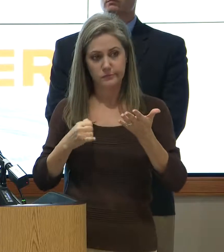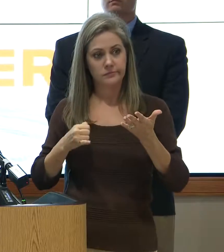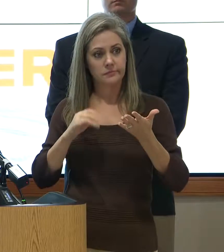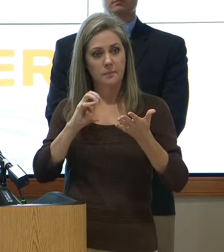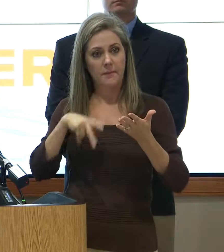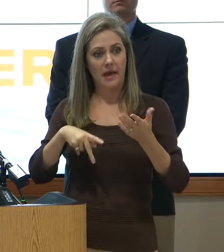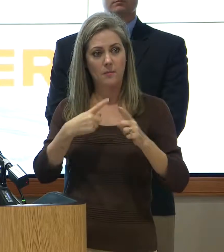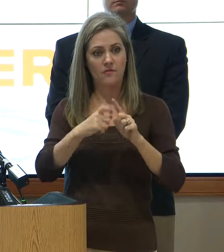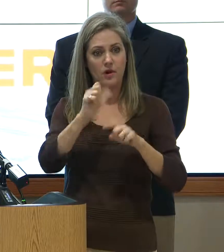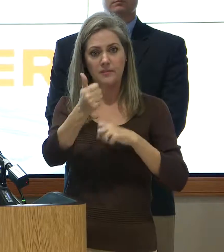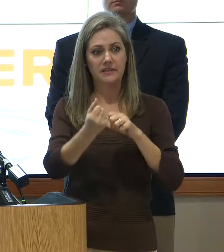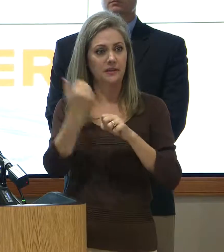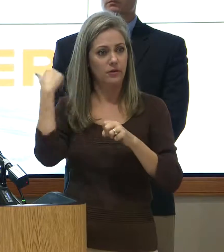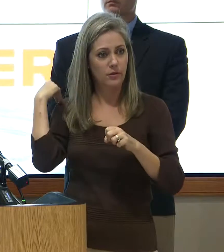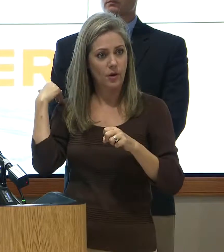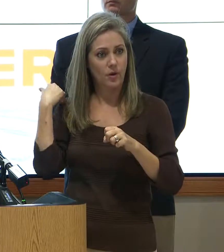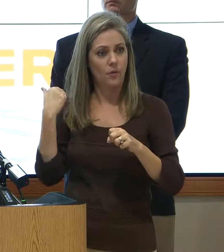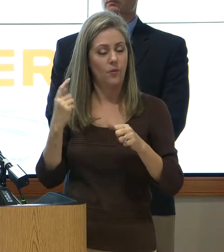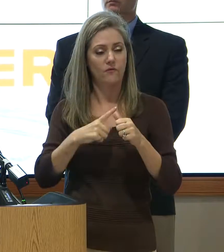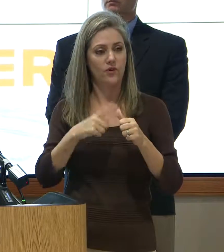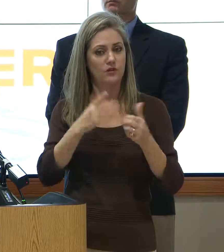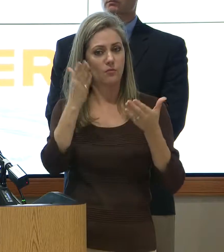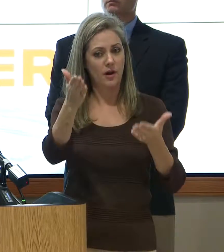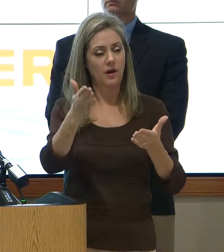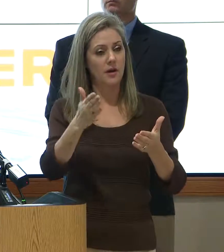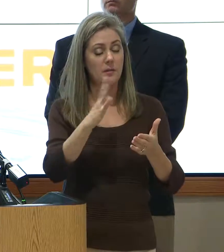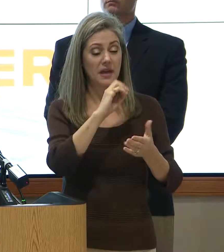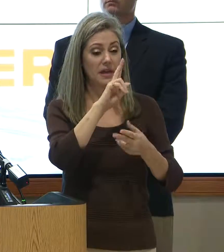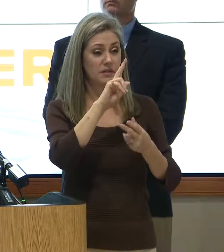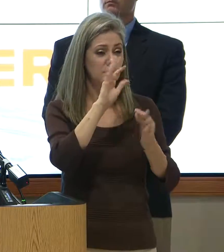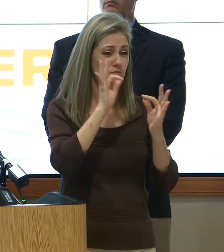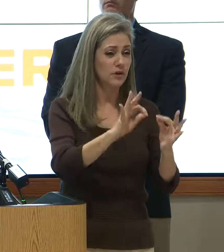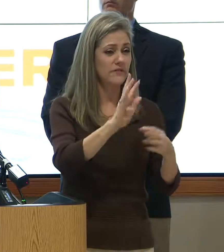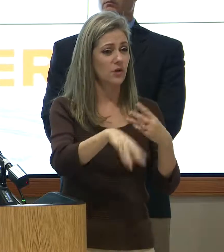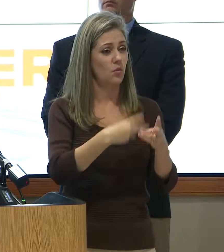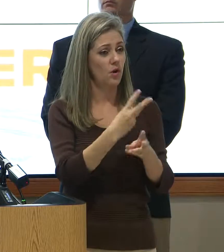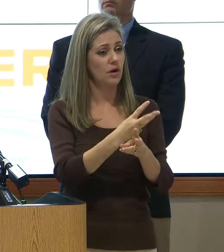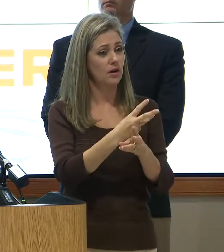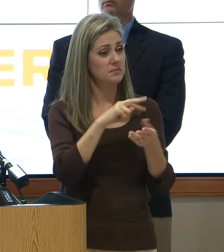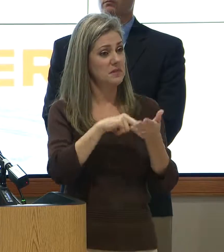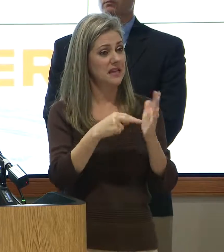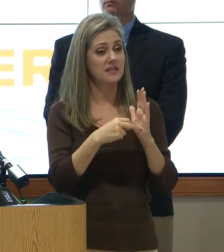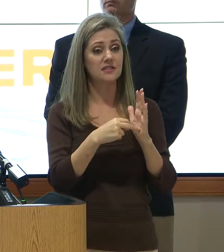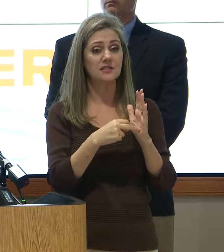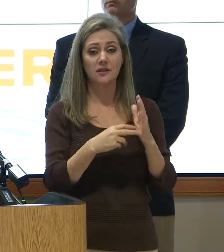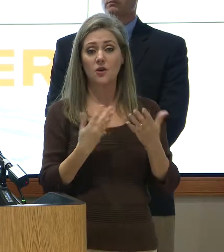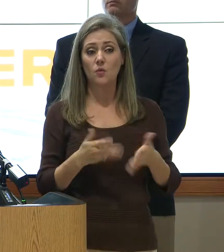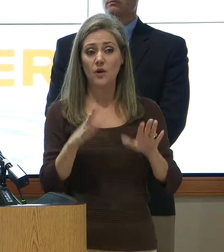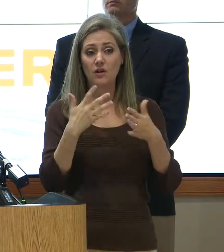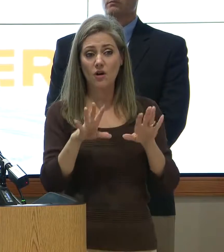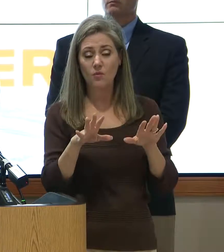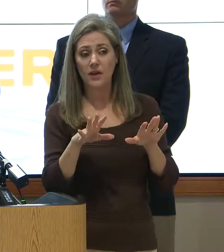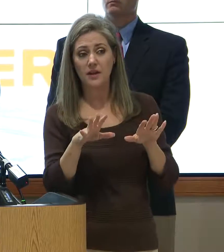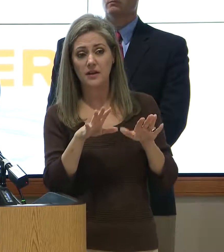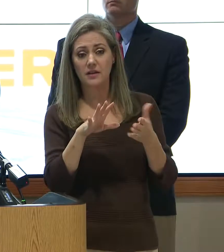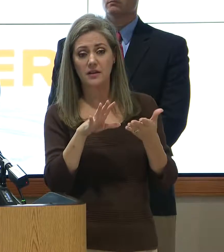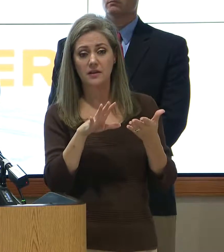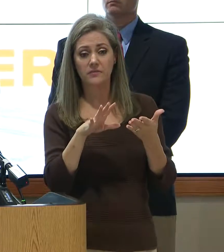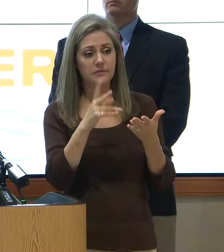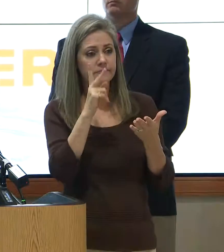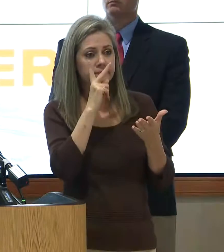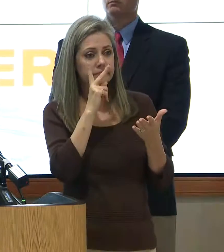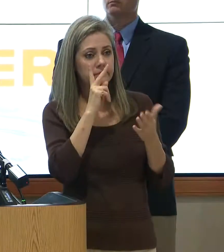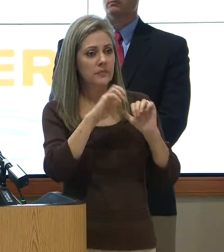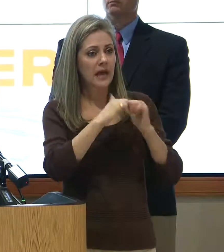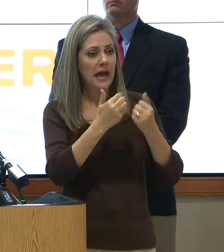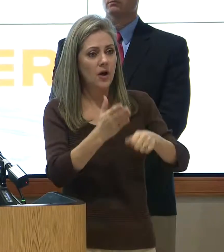whenever it was first brought up. And in an ideal world, we would have already been looking at things like how